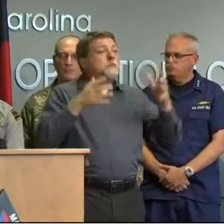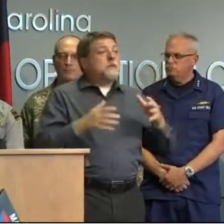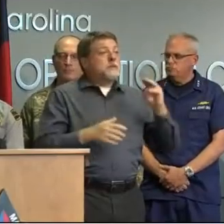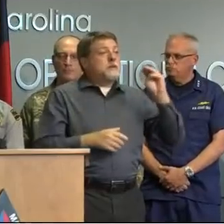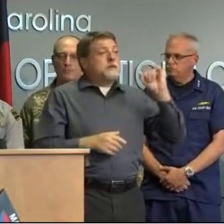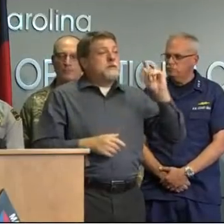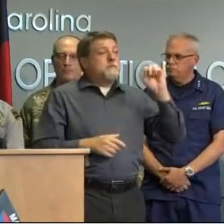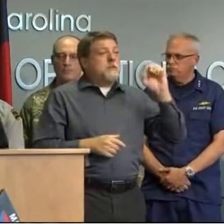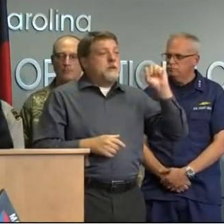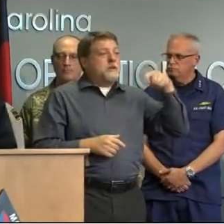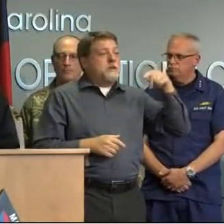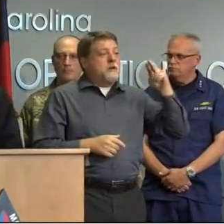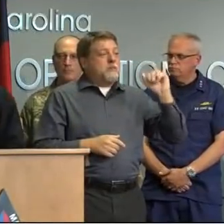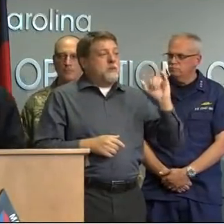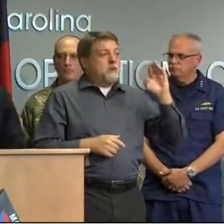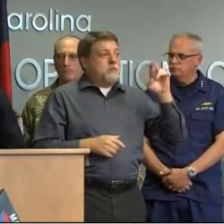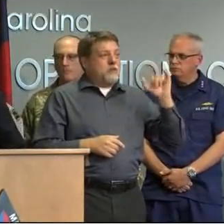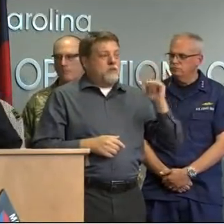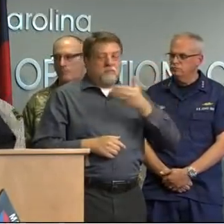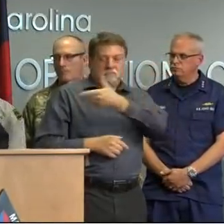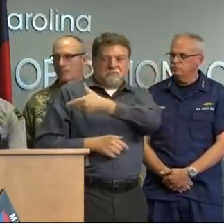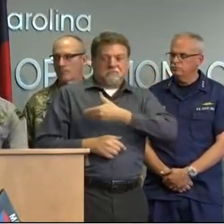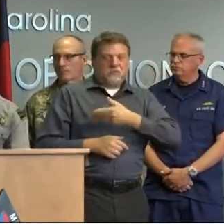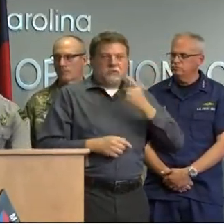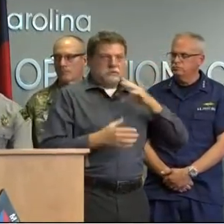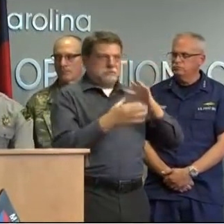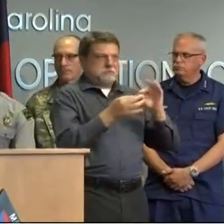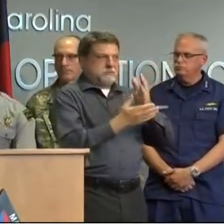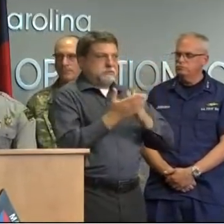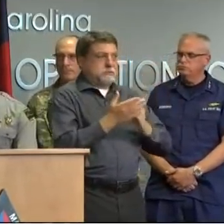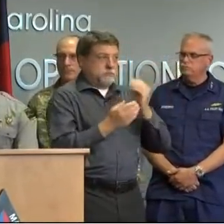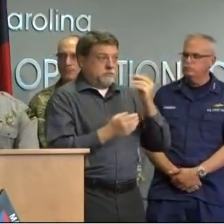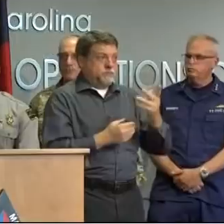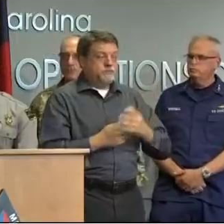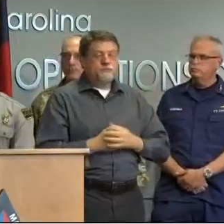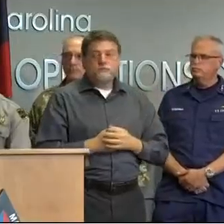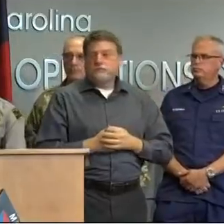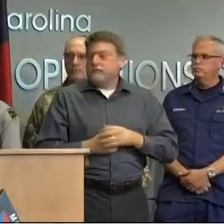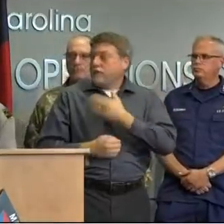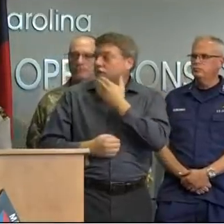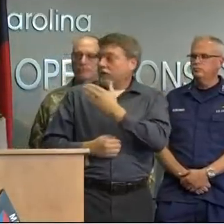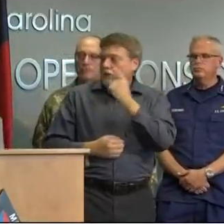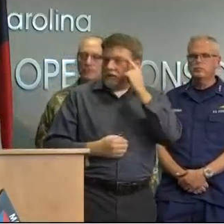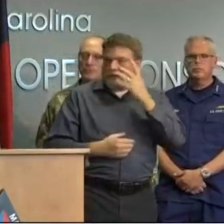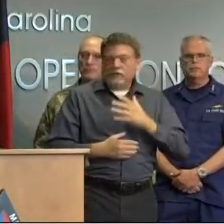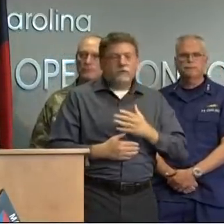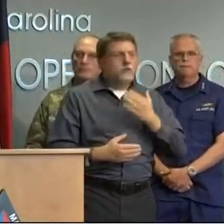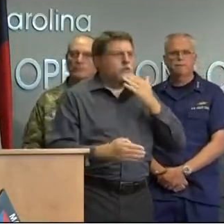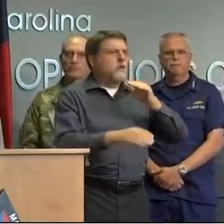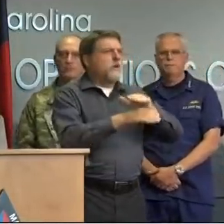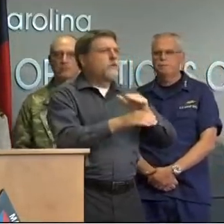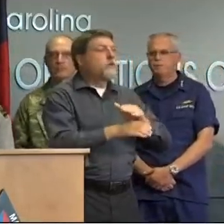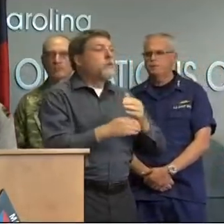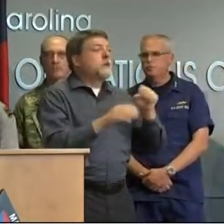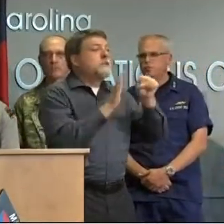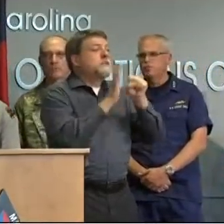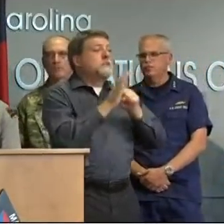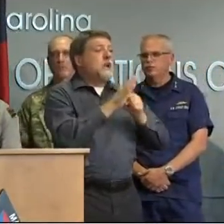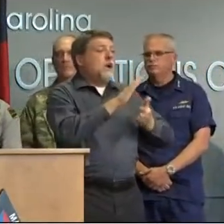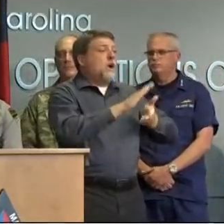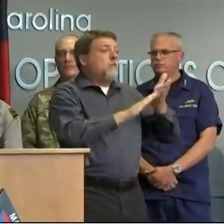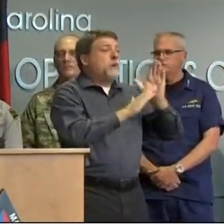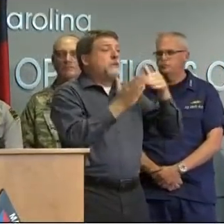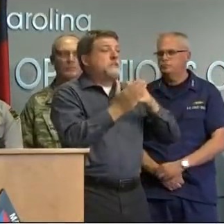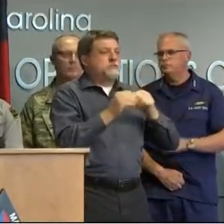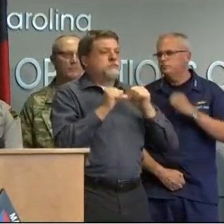brave sprayberry for a few remarks Mike thank you governor good afternoon everyone the state emergency operations center